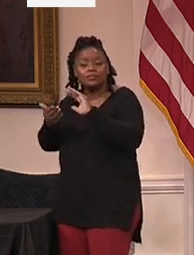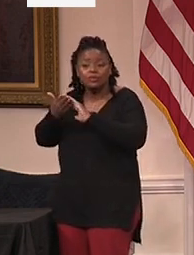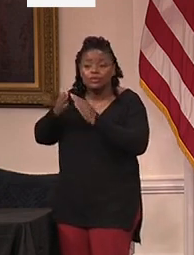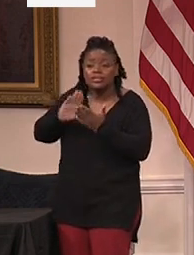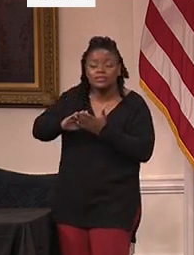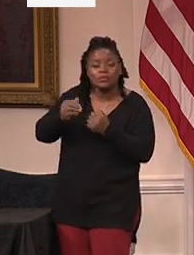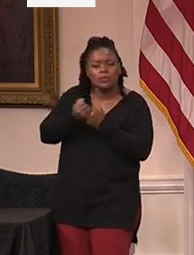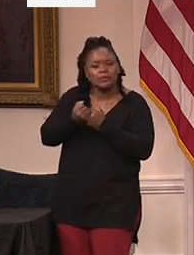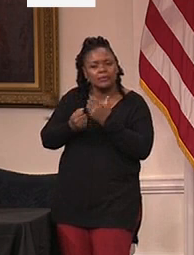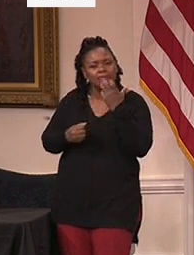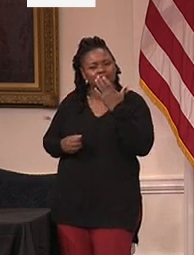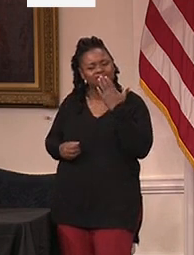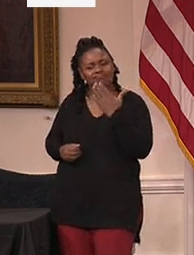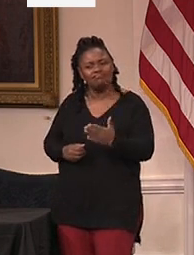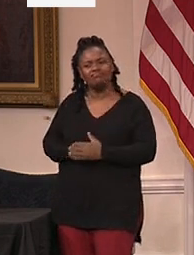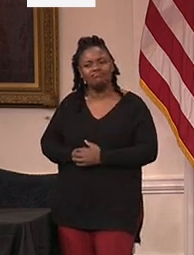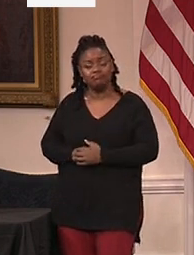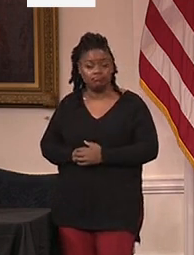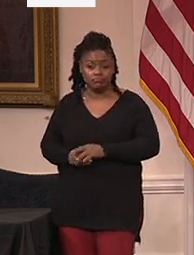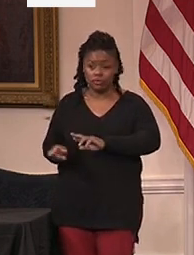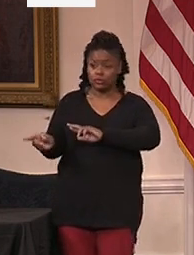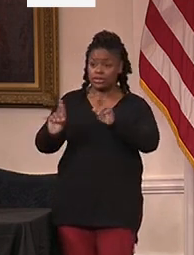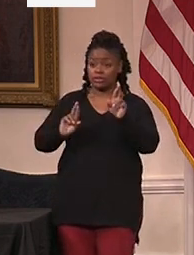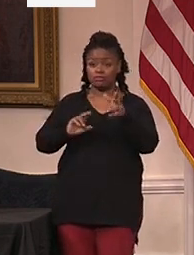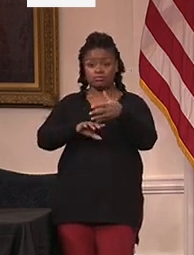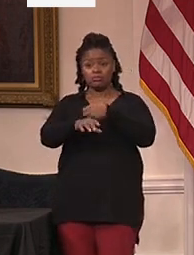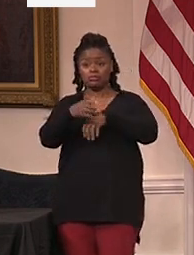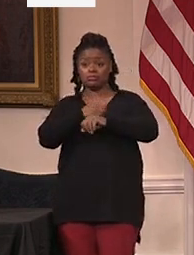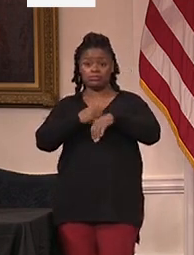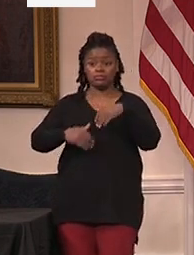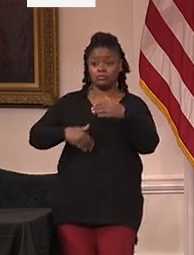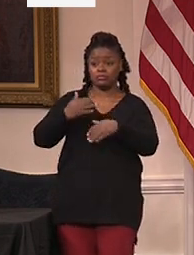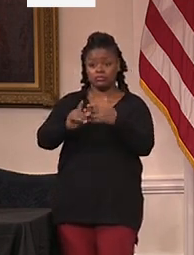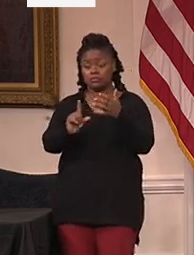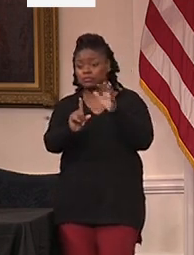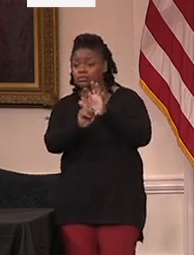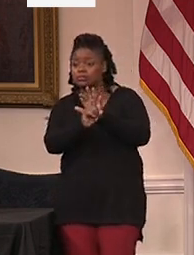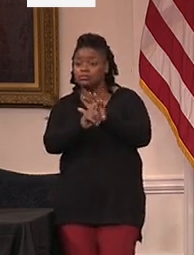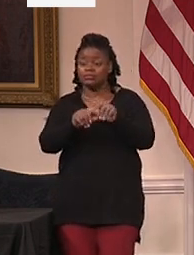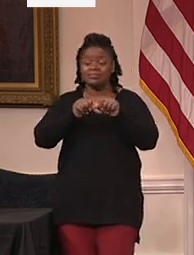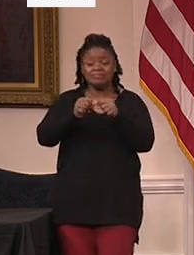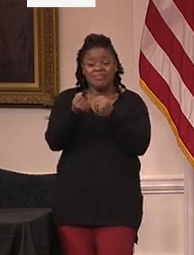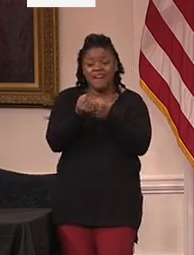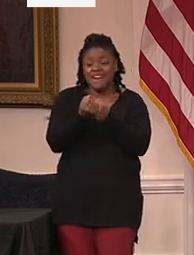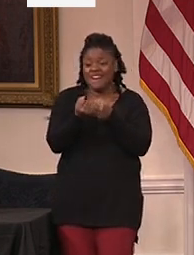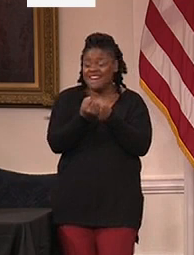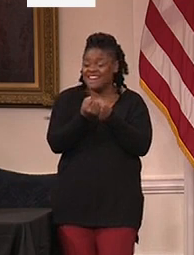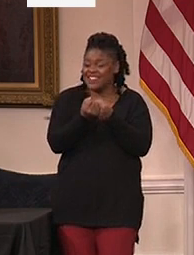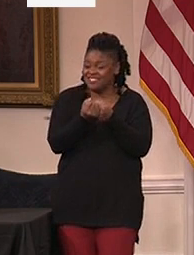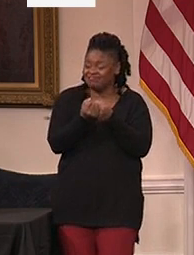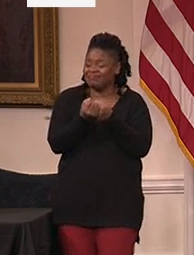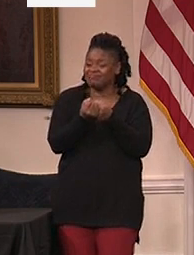initial capability that we're fully prepared to execute and will continue to provide the support to the governor as directed.